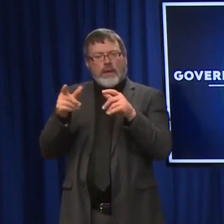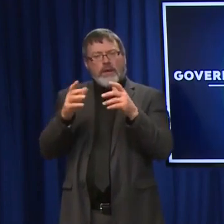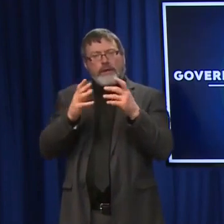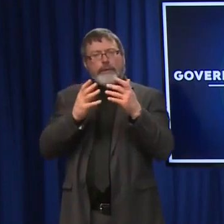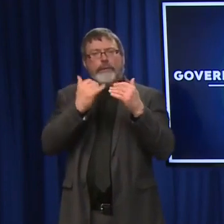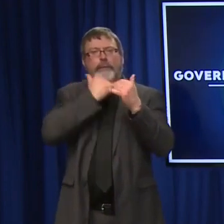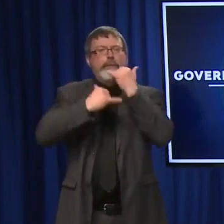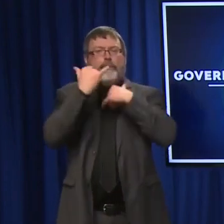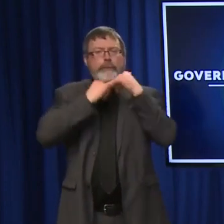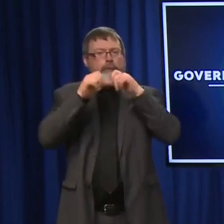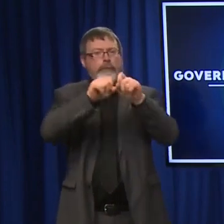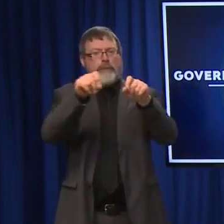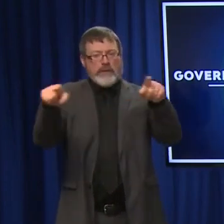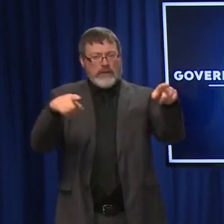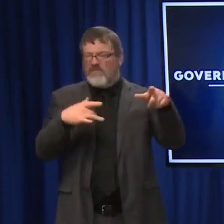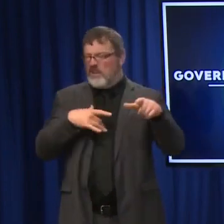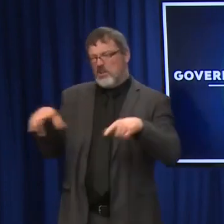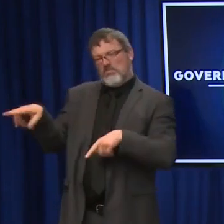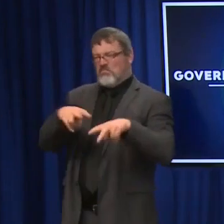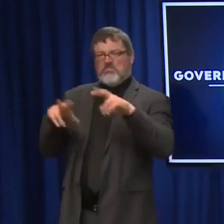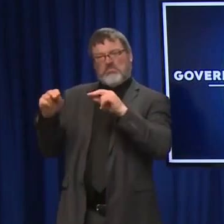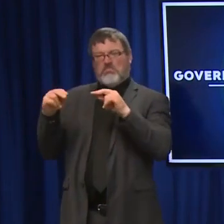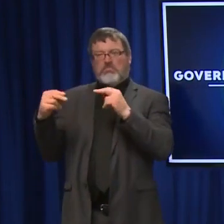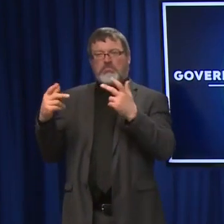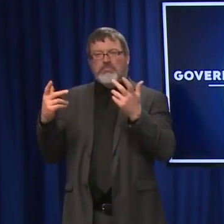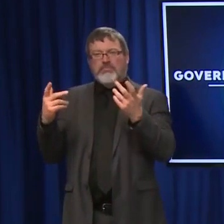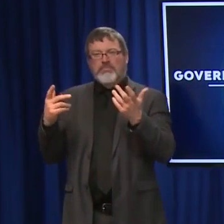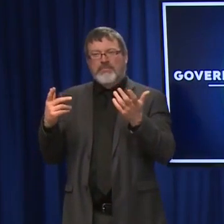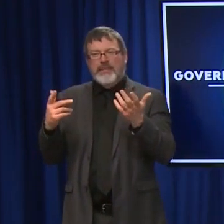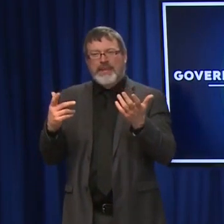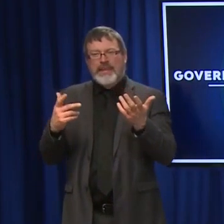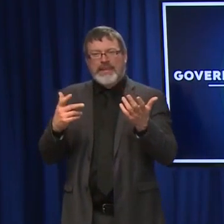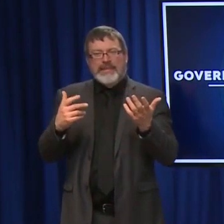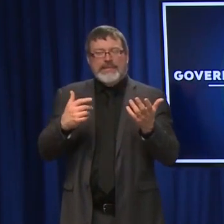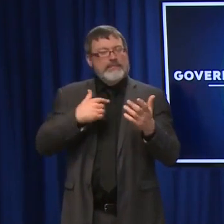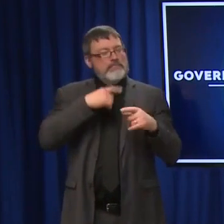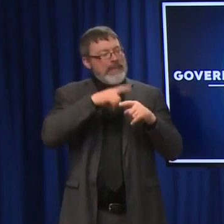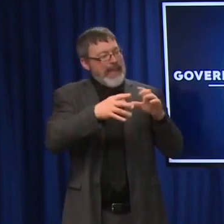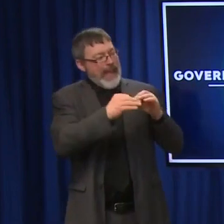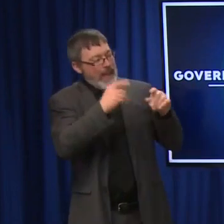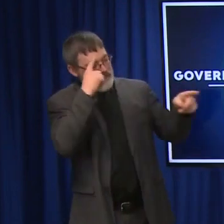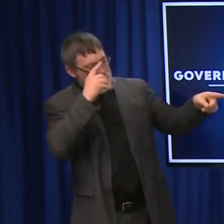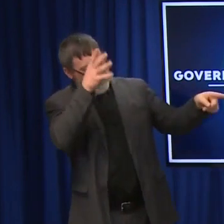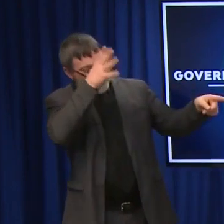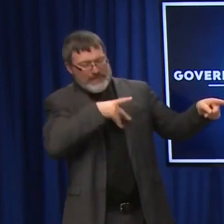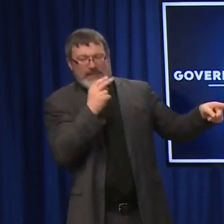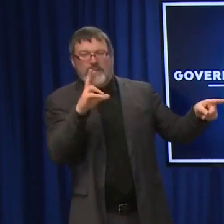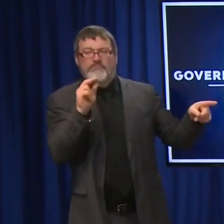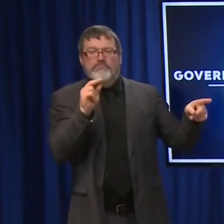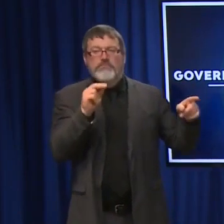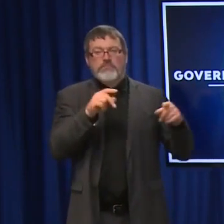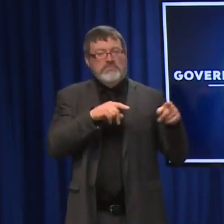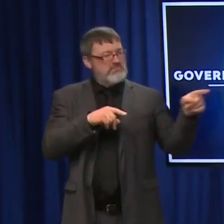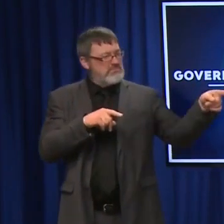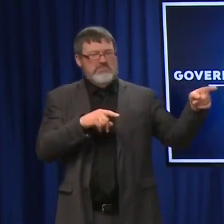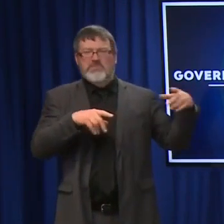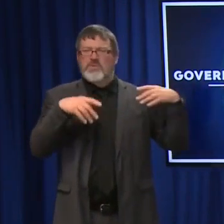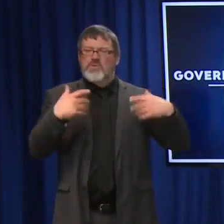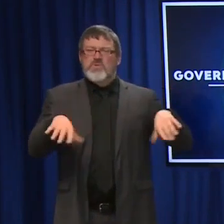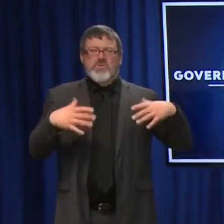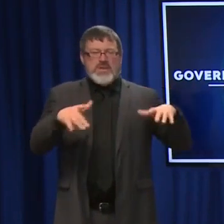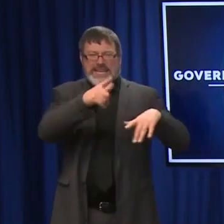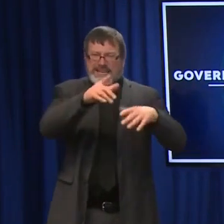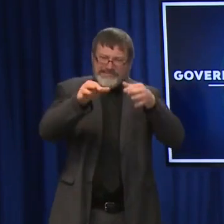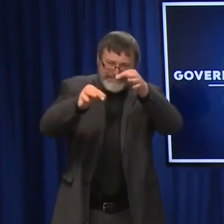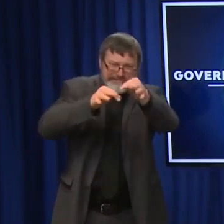Dr. Chan and frankly, Trish Tilley and the entire team over at Public Health that do a phenomenal job putting out data. People know how data-driven I